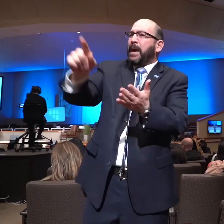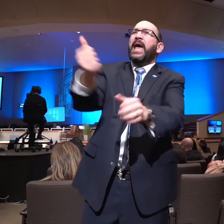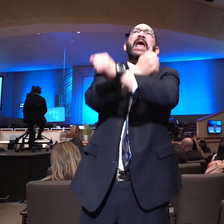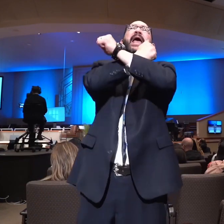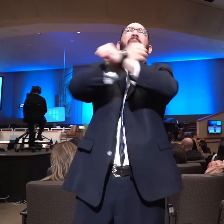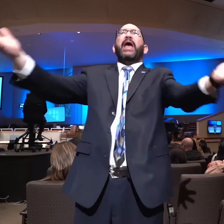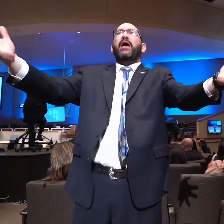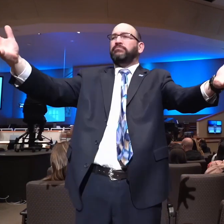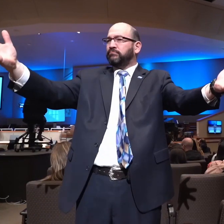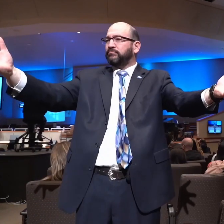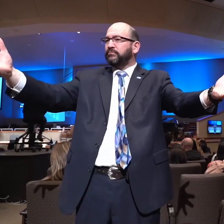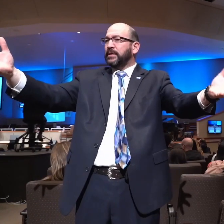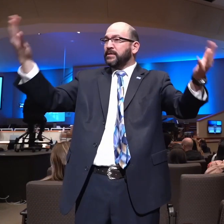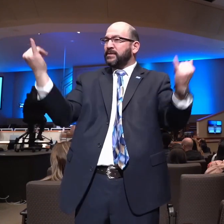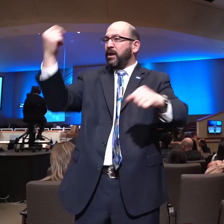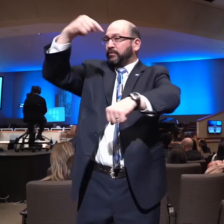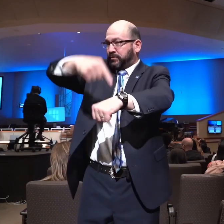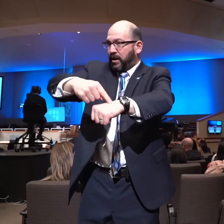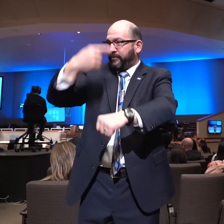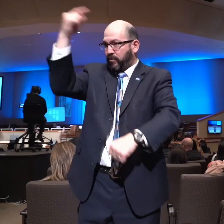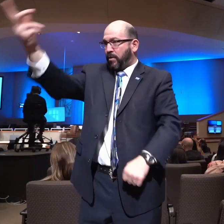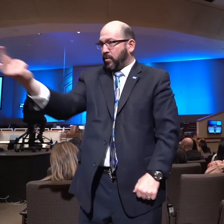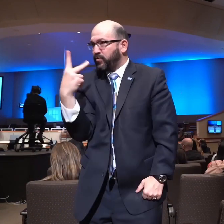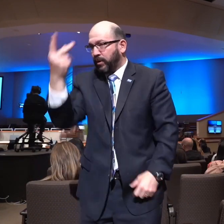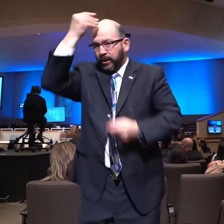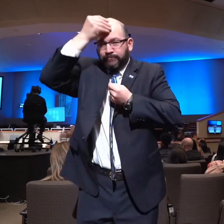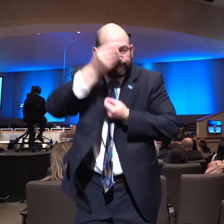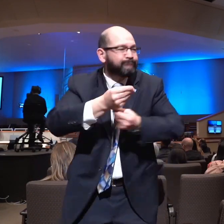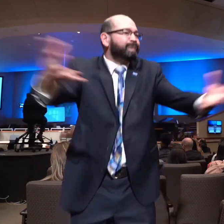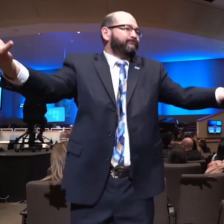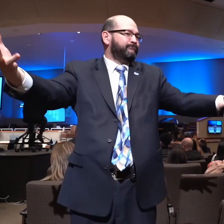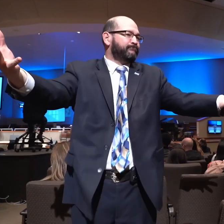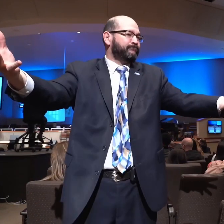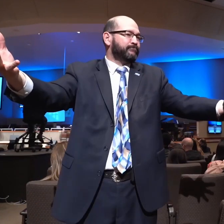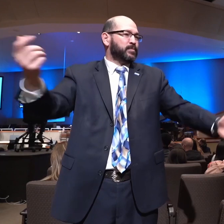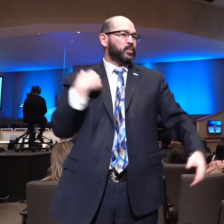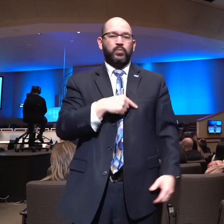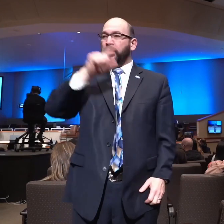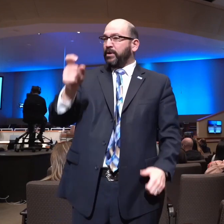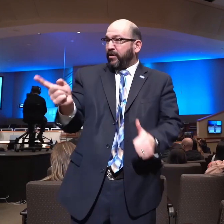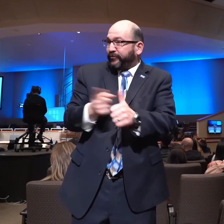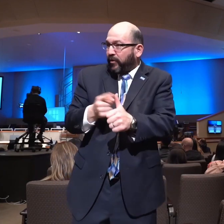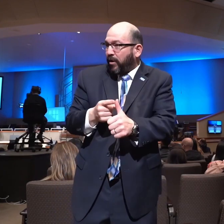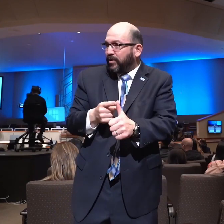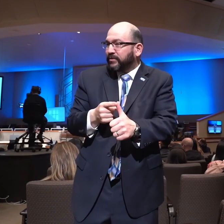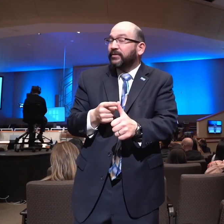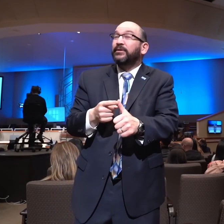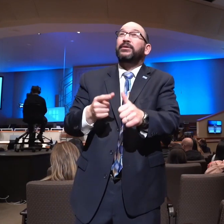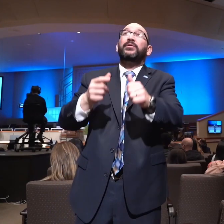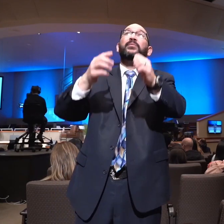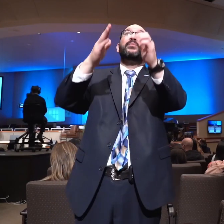and it is due time to let this community know. But we must first of all begin with prayer.